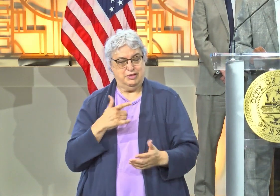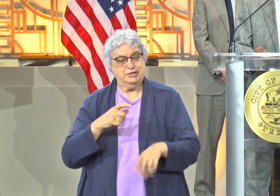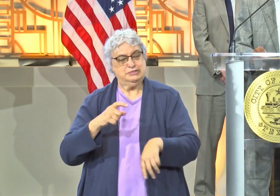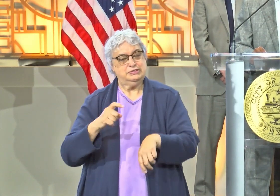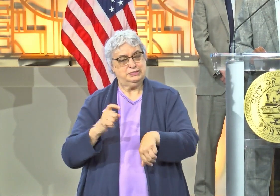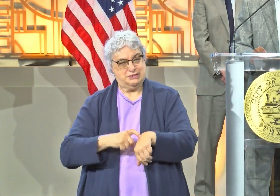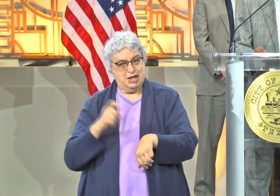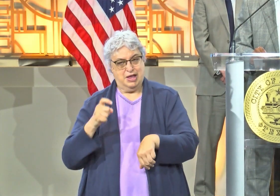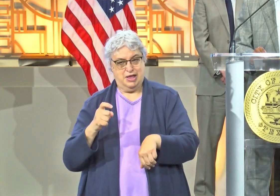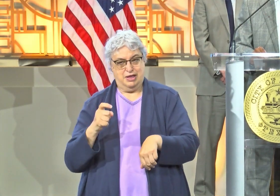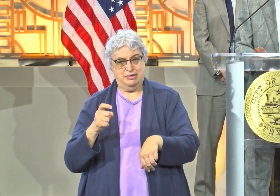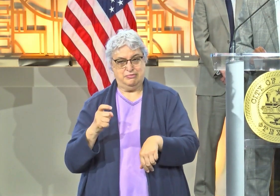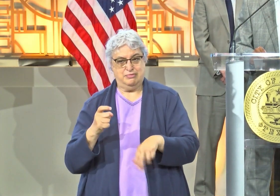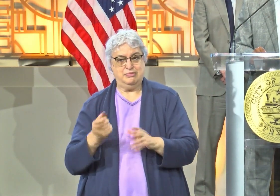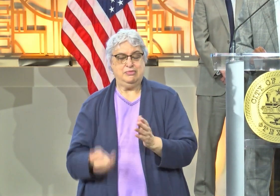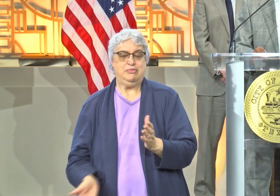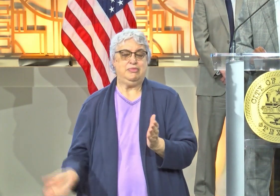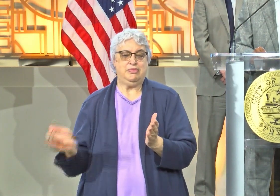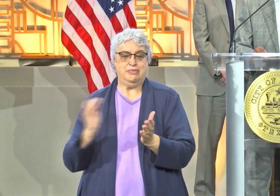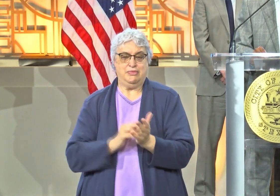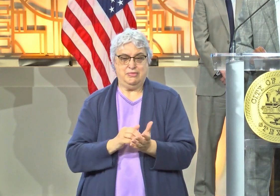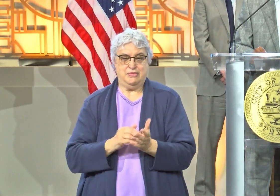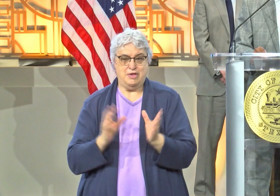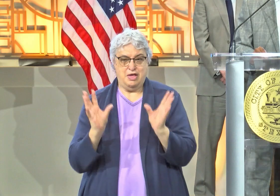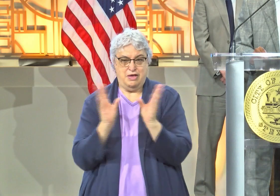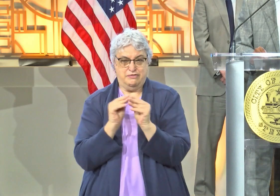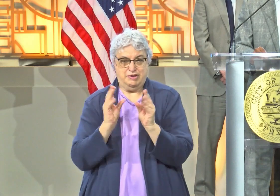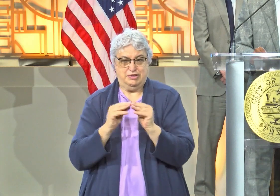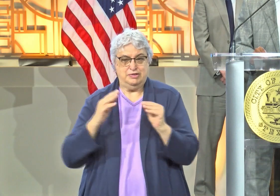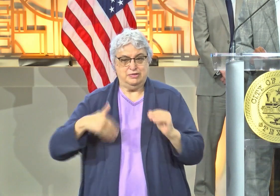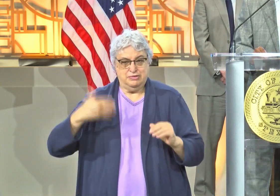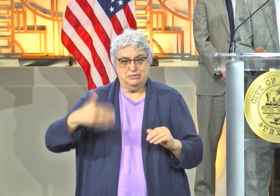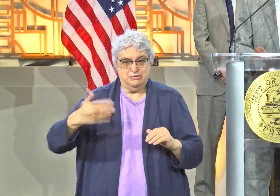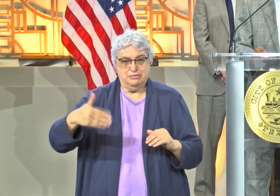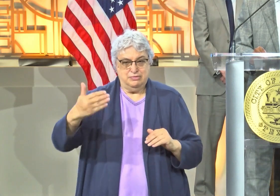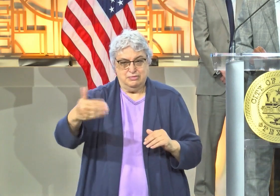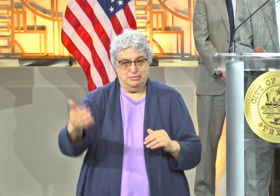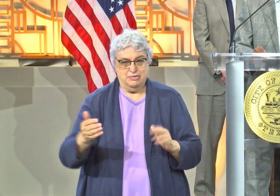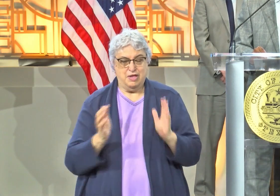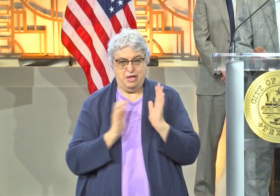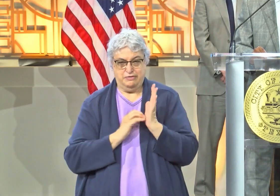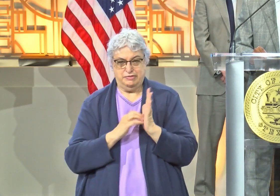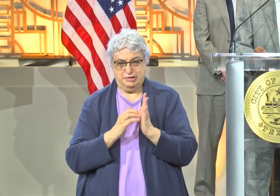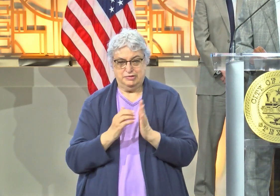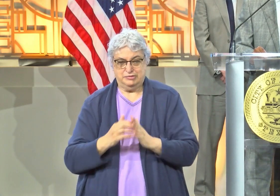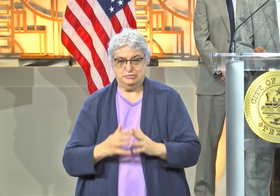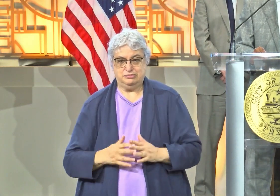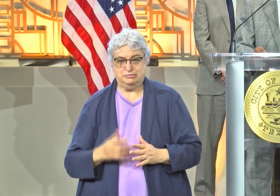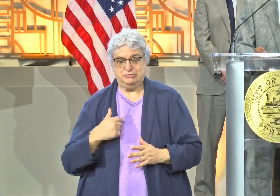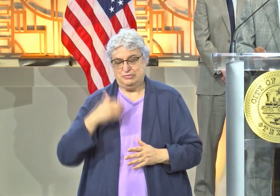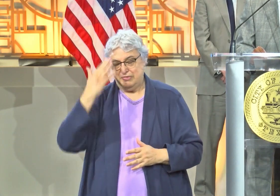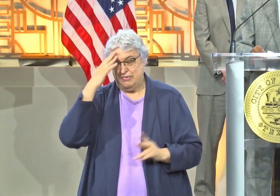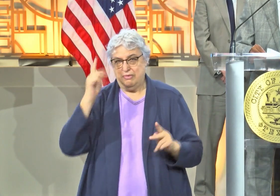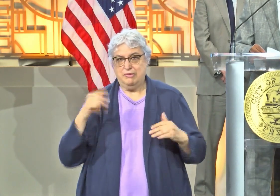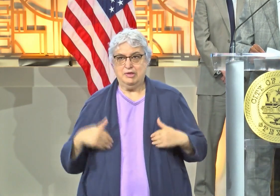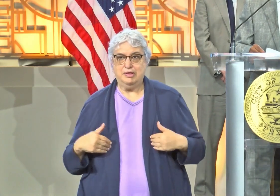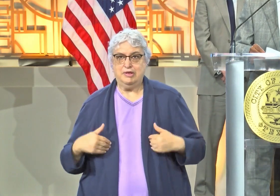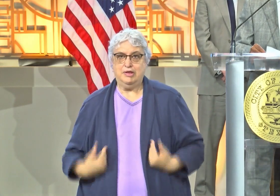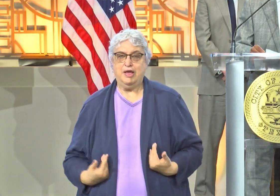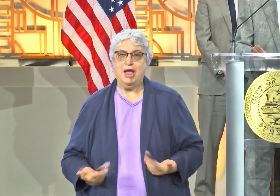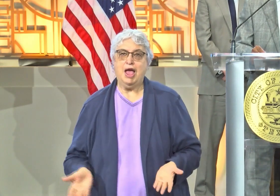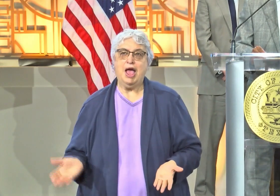to start bringing these conferences back on a more regular basis. I know people are tired of